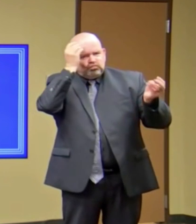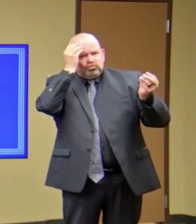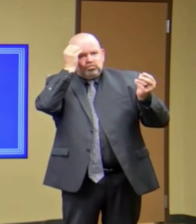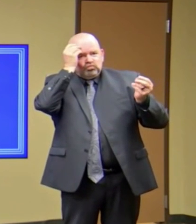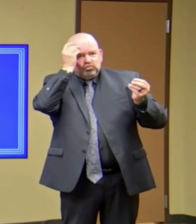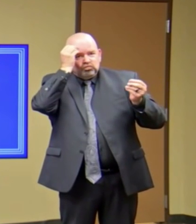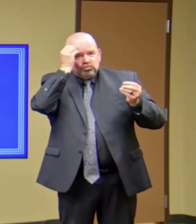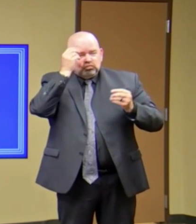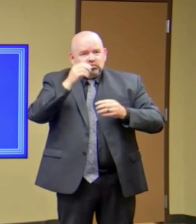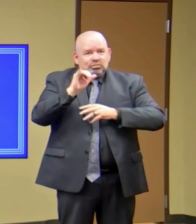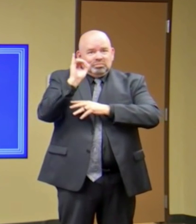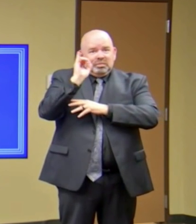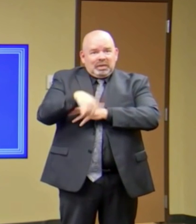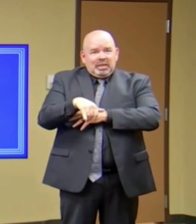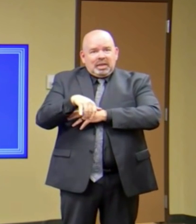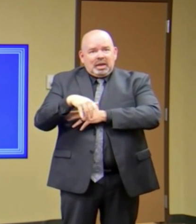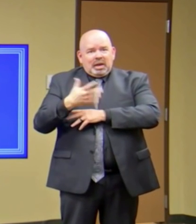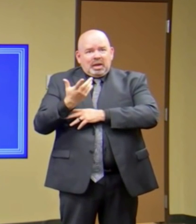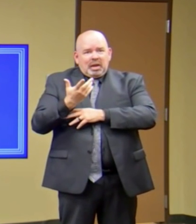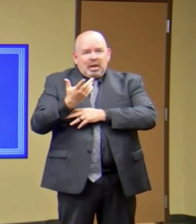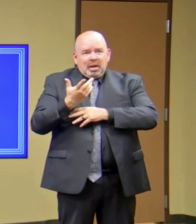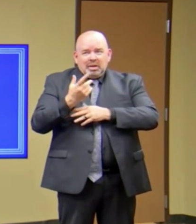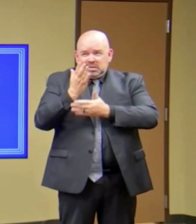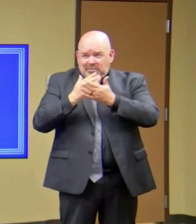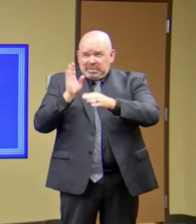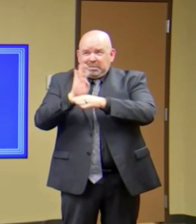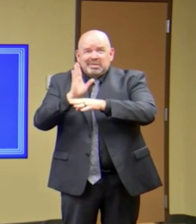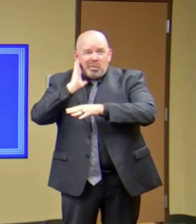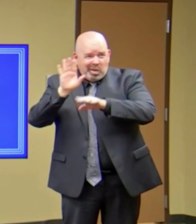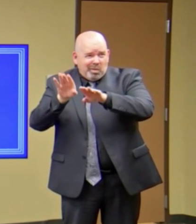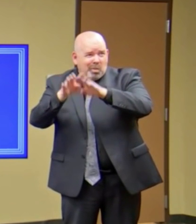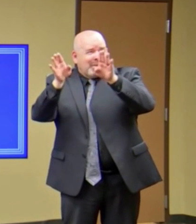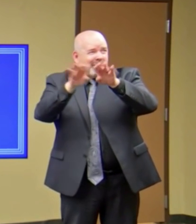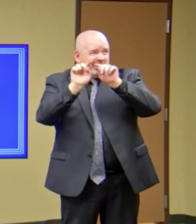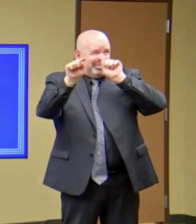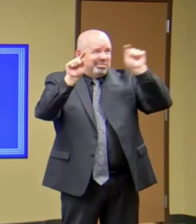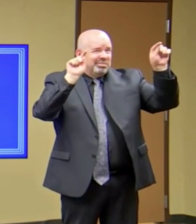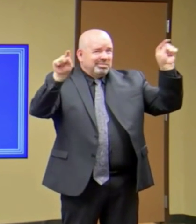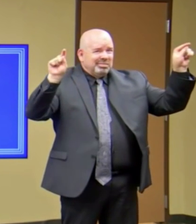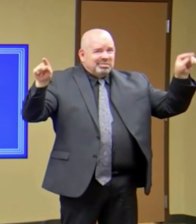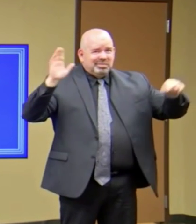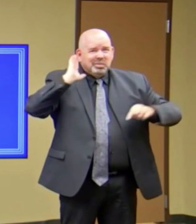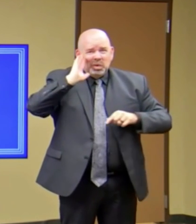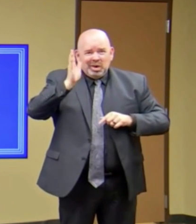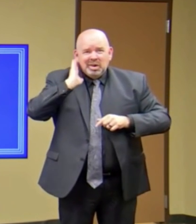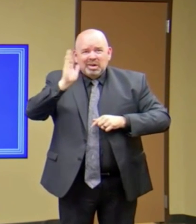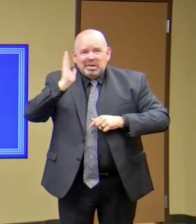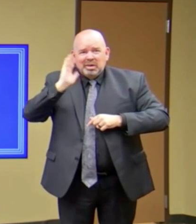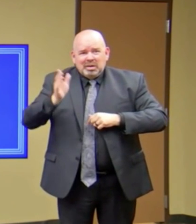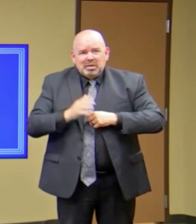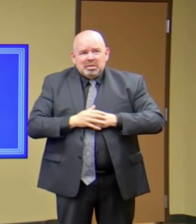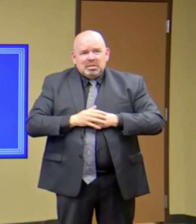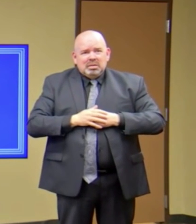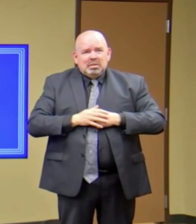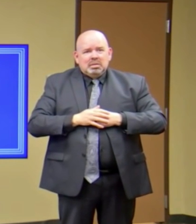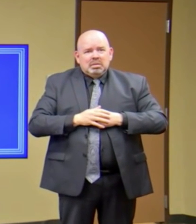open. And we're going to see more and more movement out there. And we're going to see more and more opportunity for